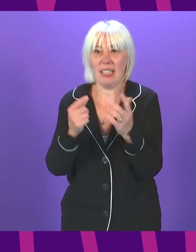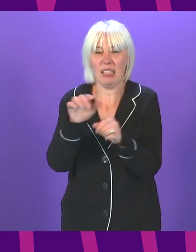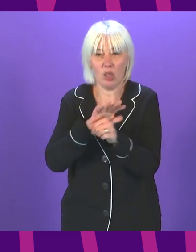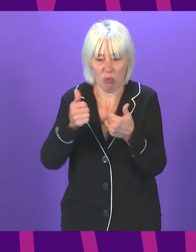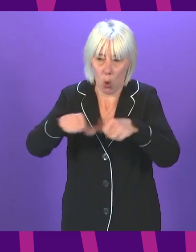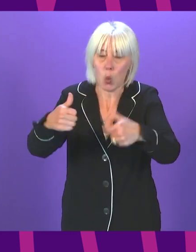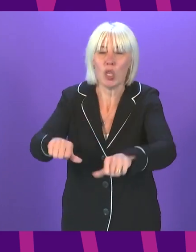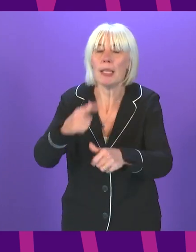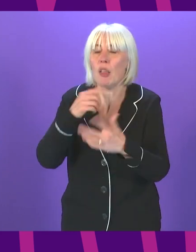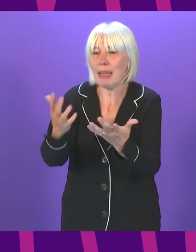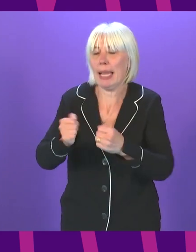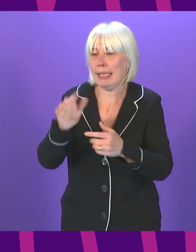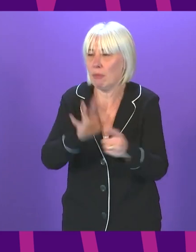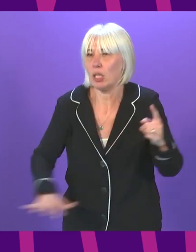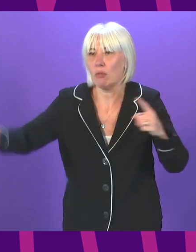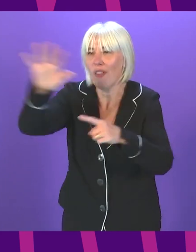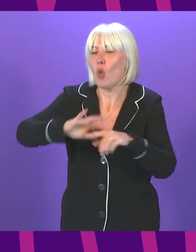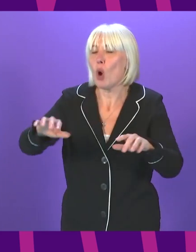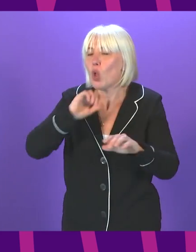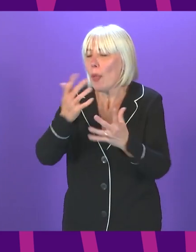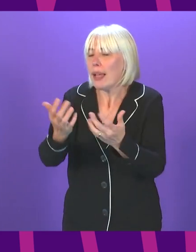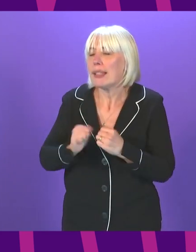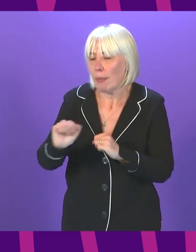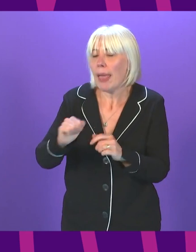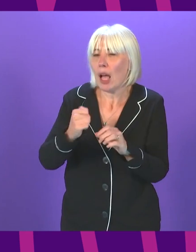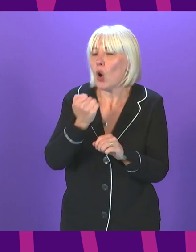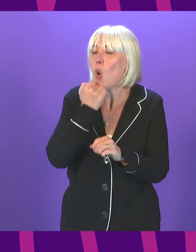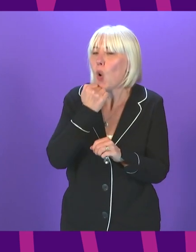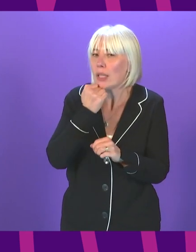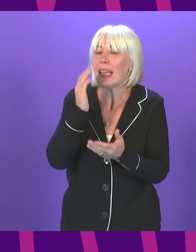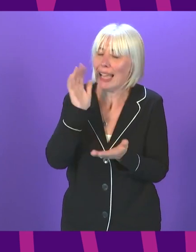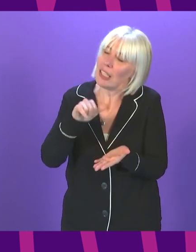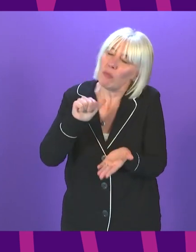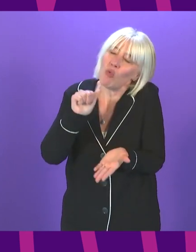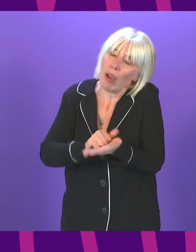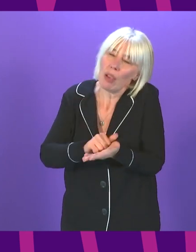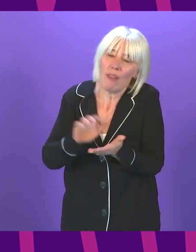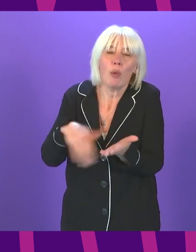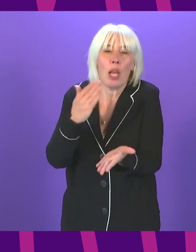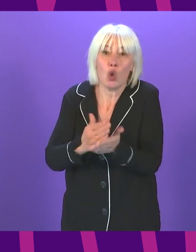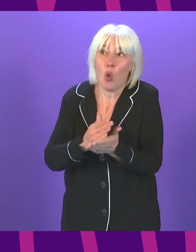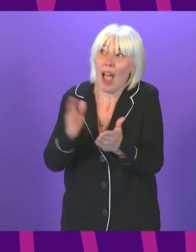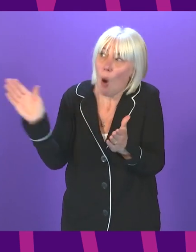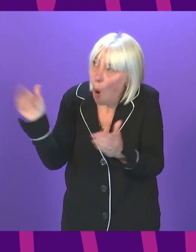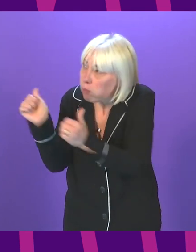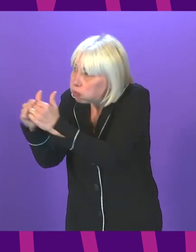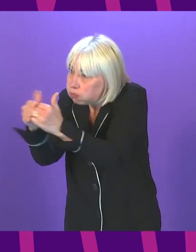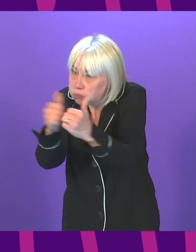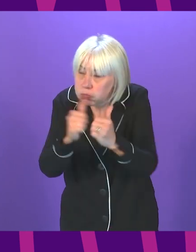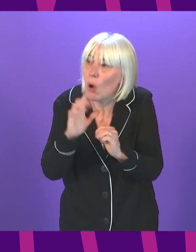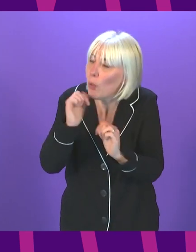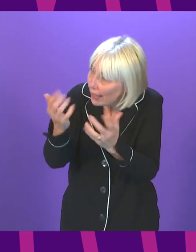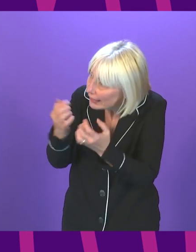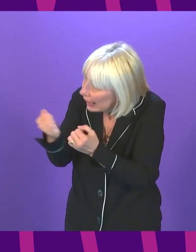So there is work ongoing here, but I absolutely recognise the importance of making sure that all of that is done to a satisfactory standard.